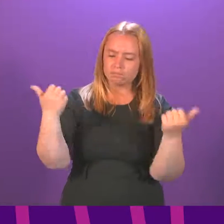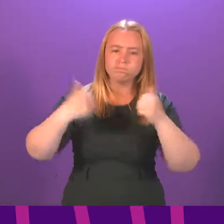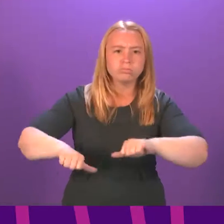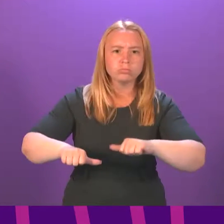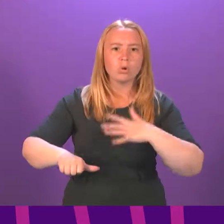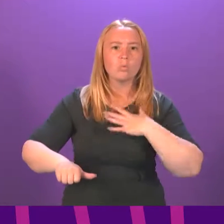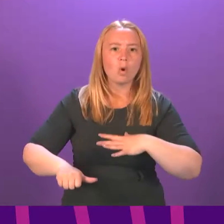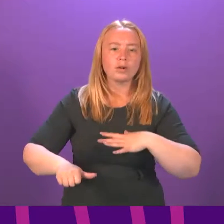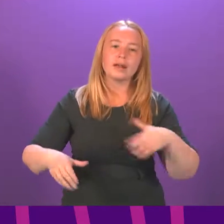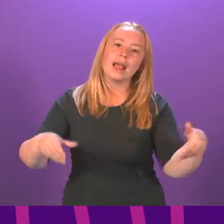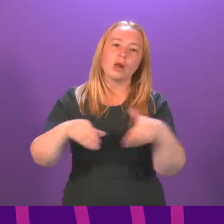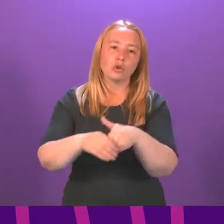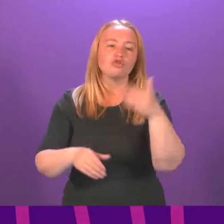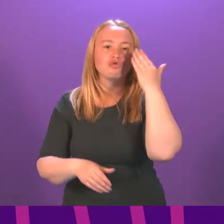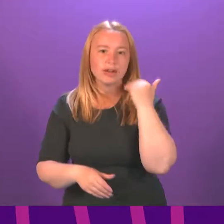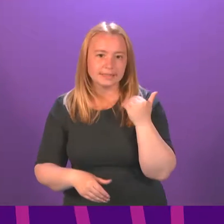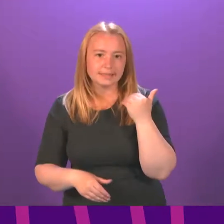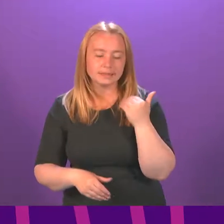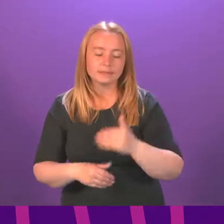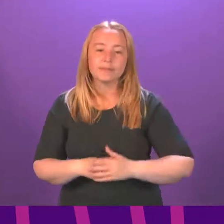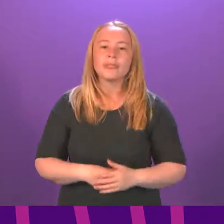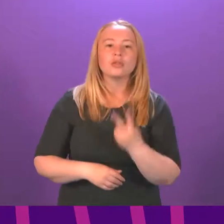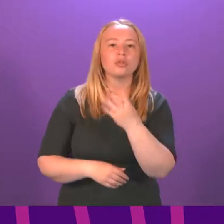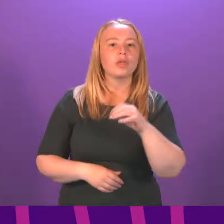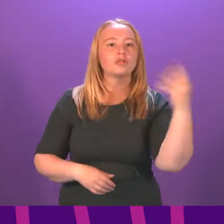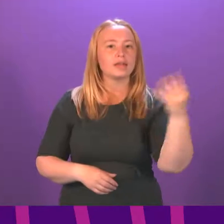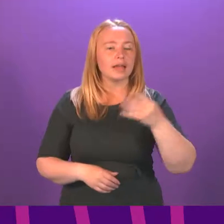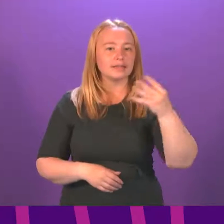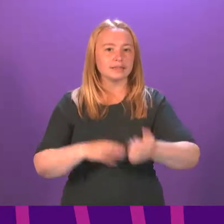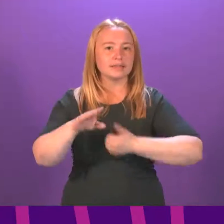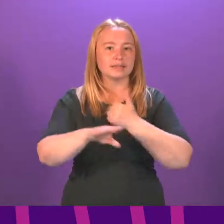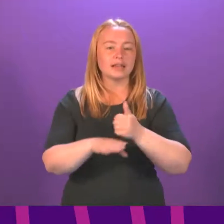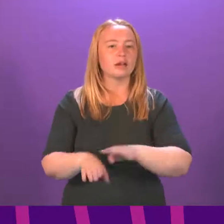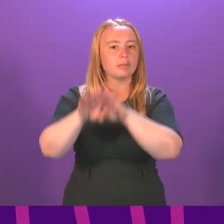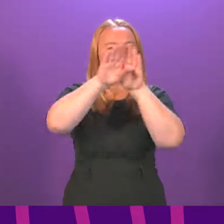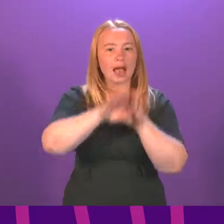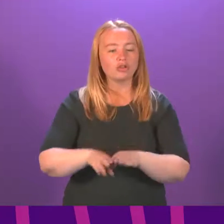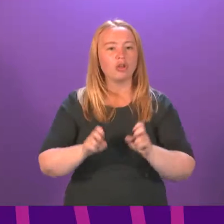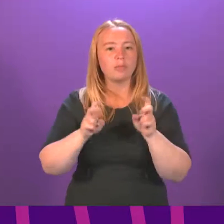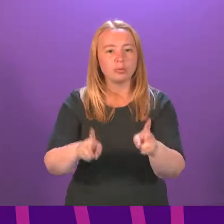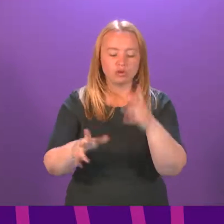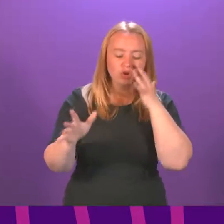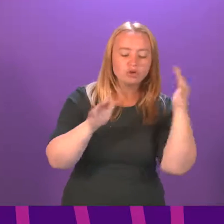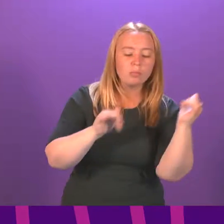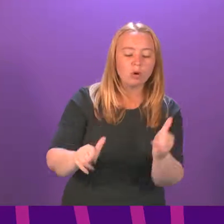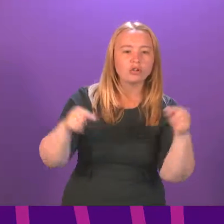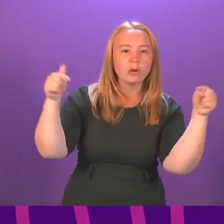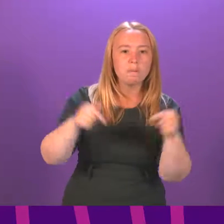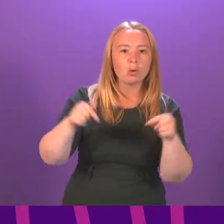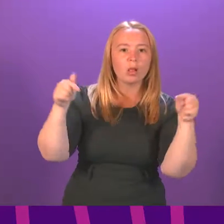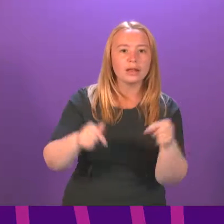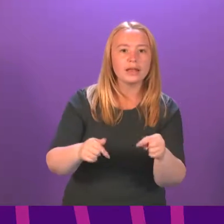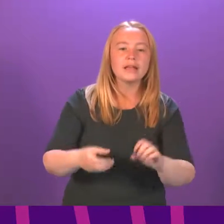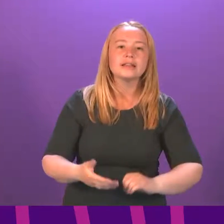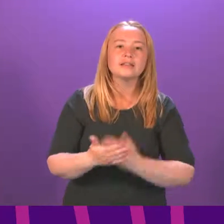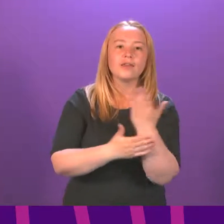on the grounds of race. In 2019, we implemented a national approach to recording and the monitoring of bullying in Scottish schools, which was developed